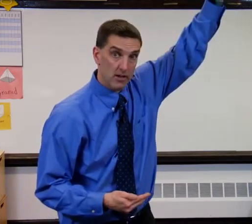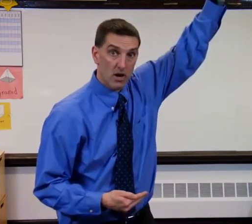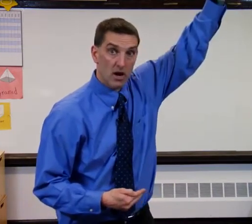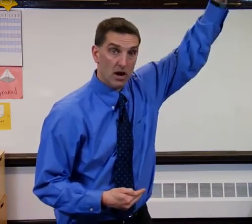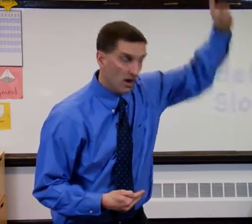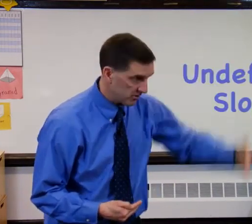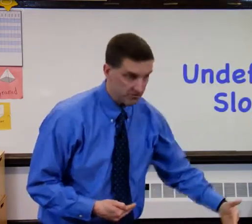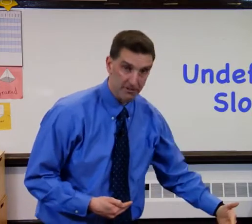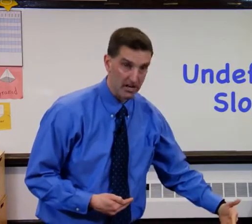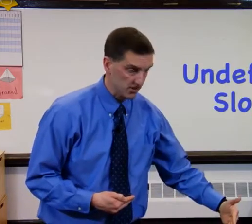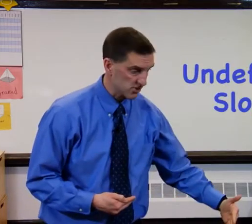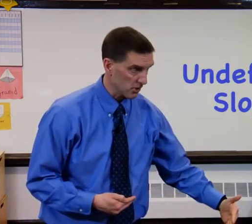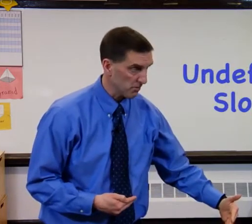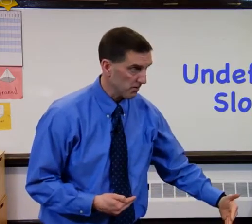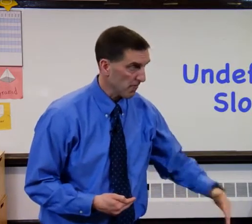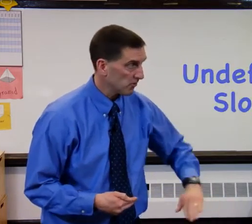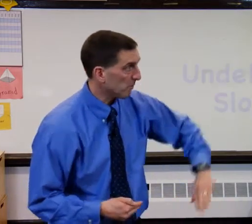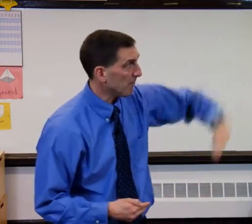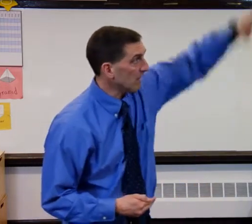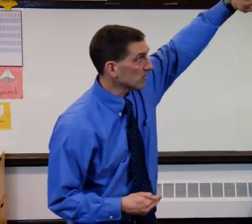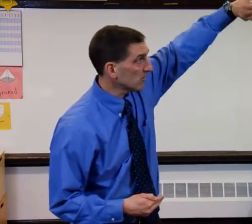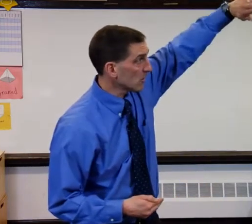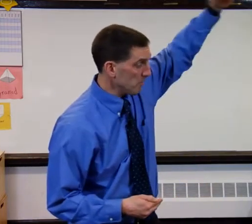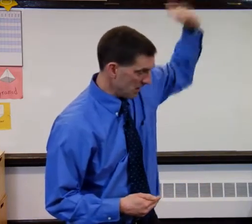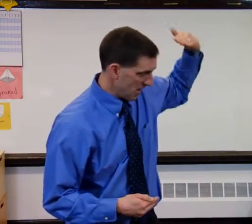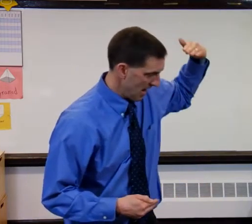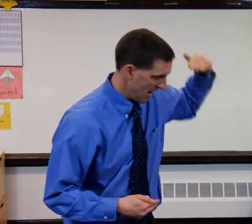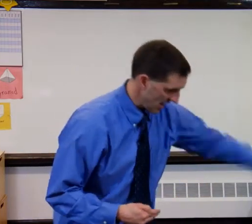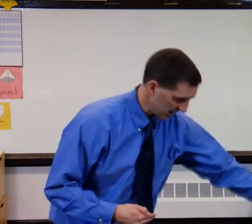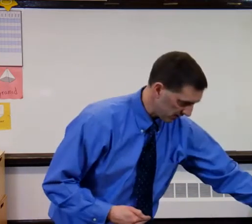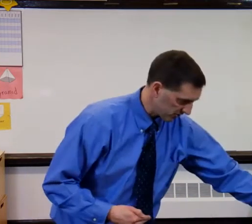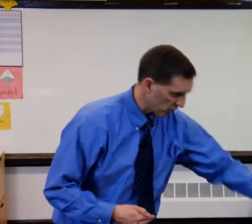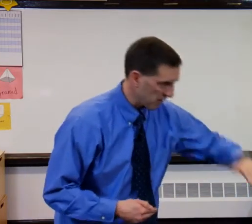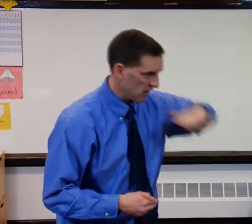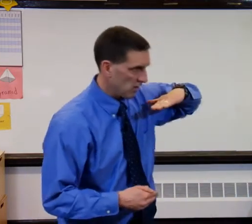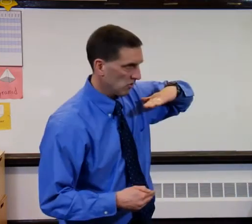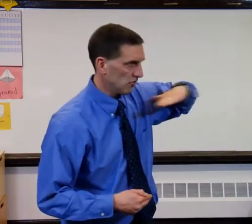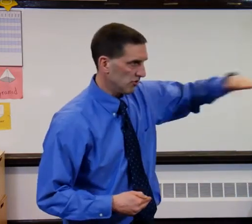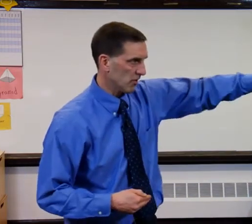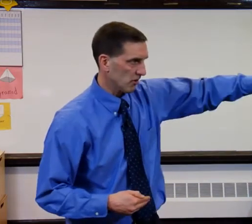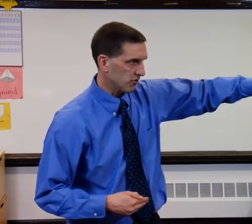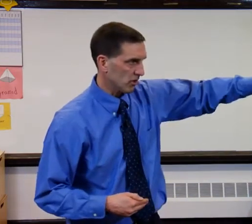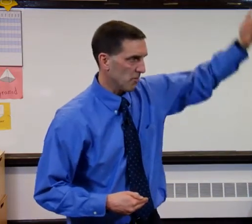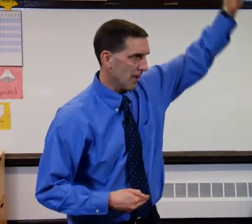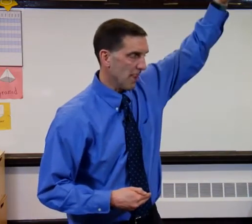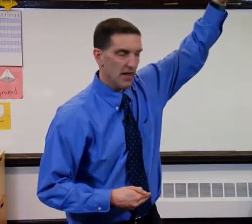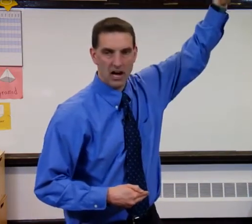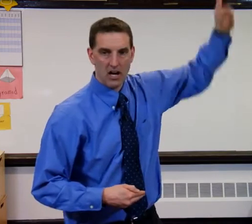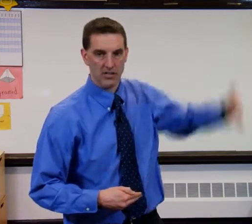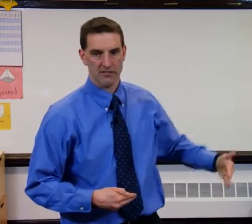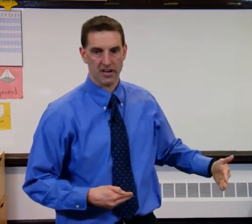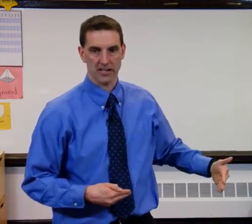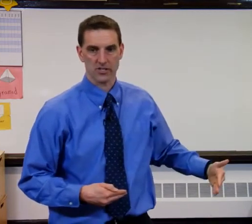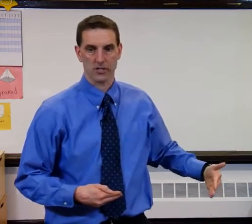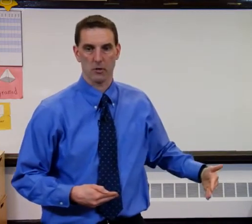undefined slope. So positive slope, negative slope, zero slope, undefined slope.